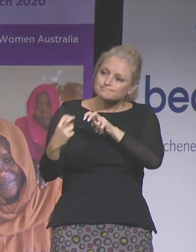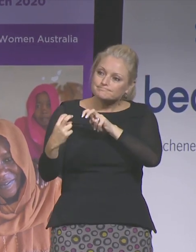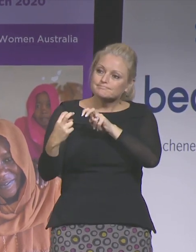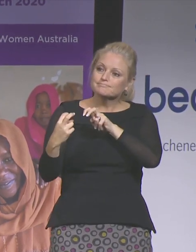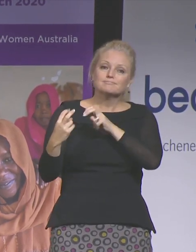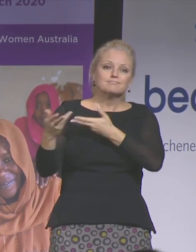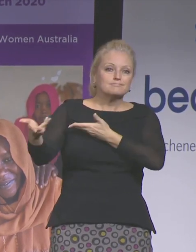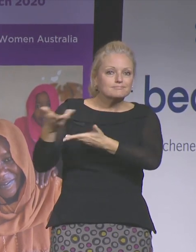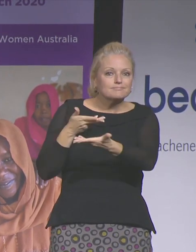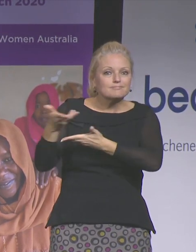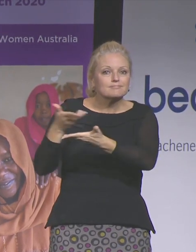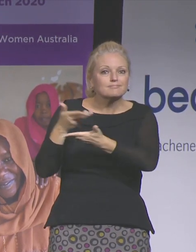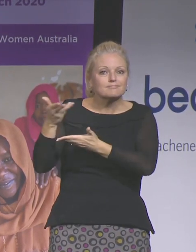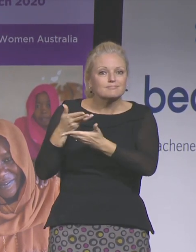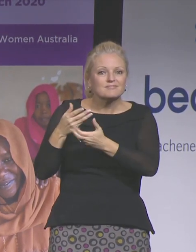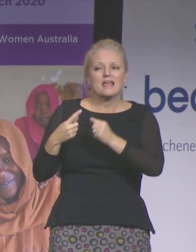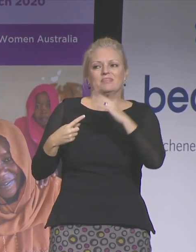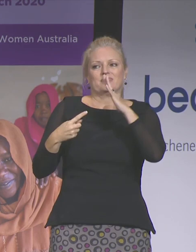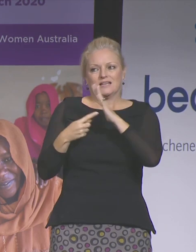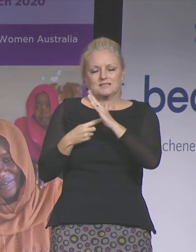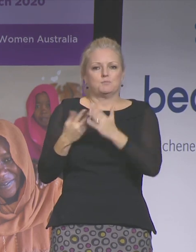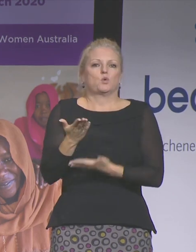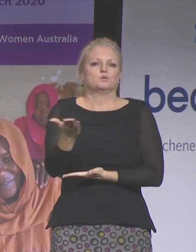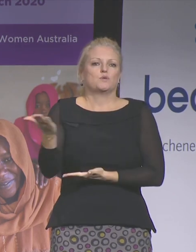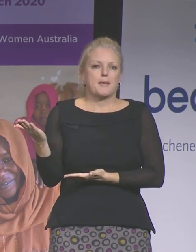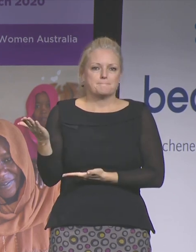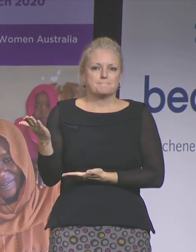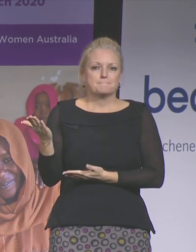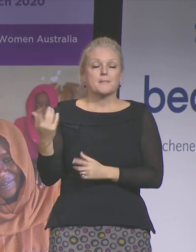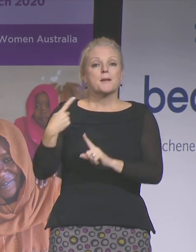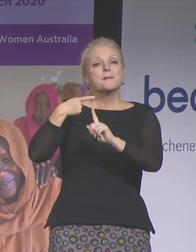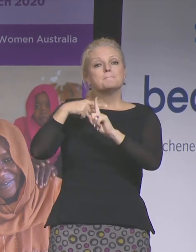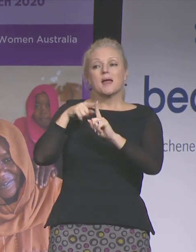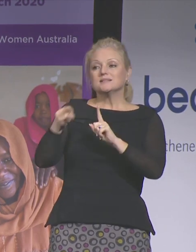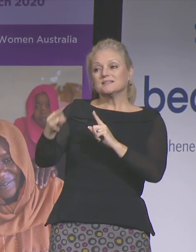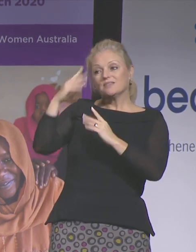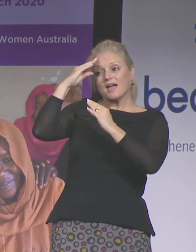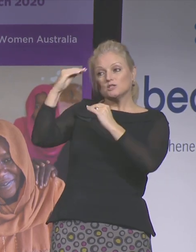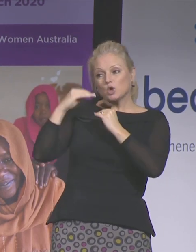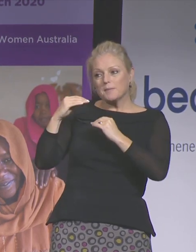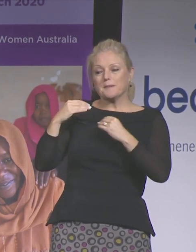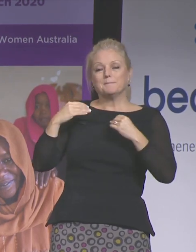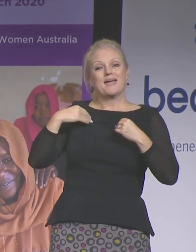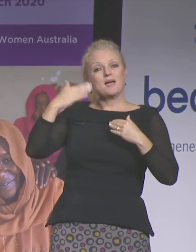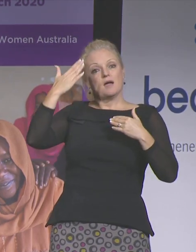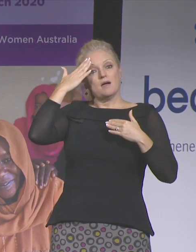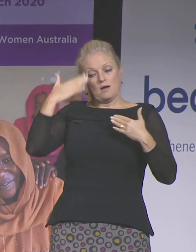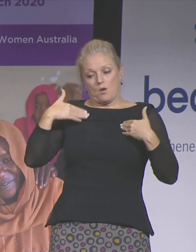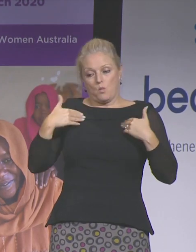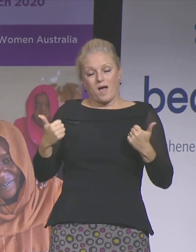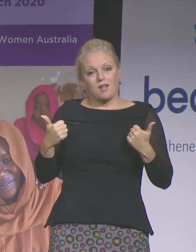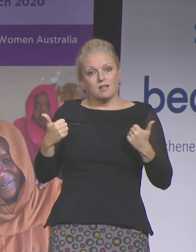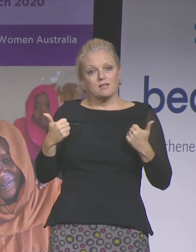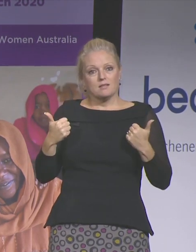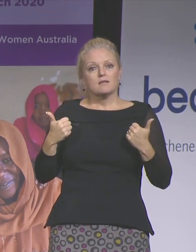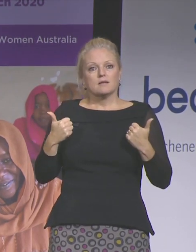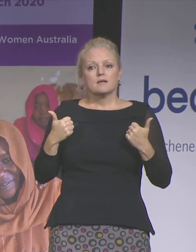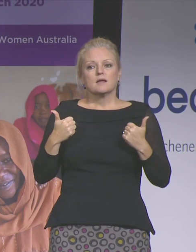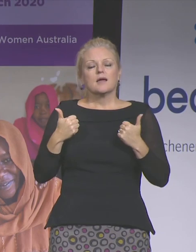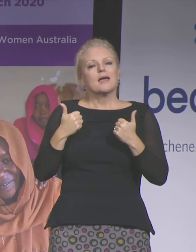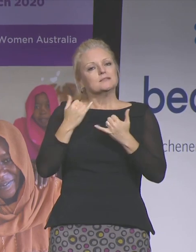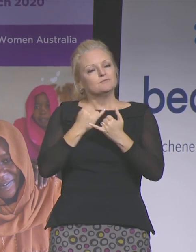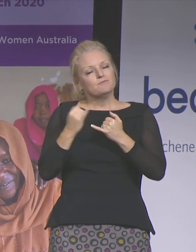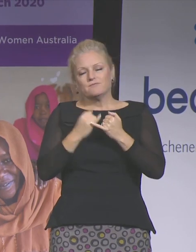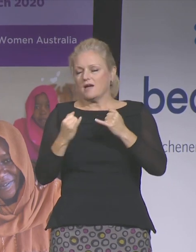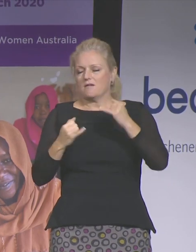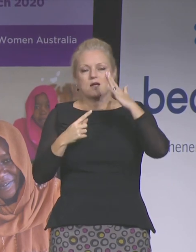that matters. Not only that, they taught me that being well, both physically and mentally, is the ultimate